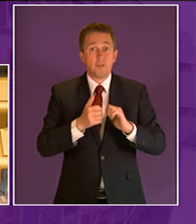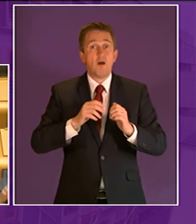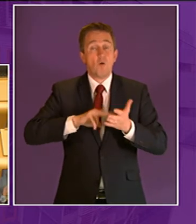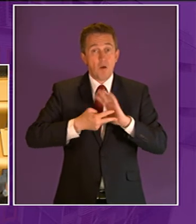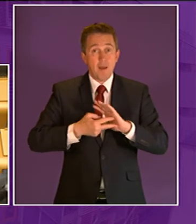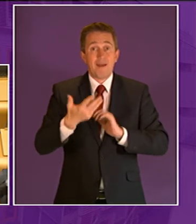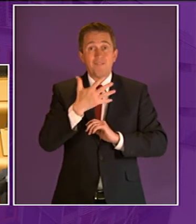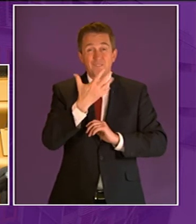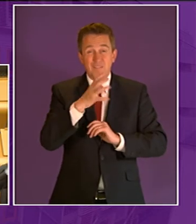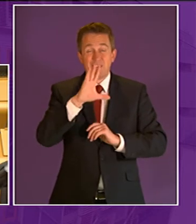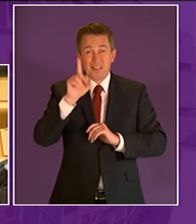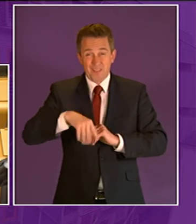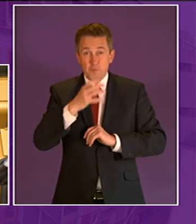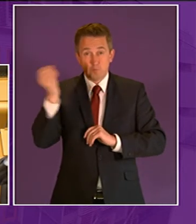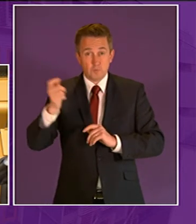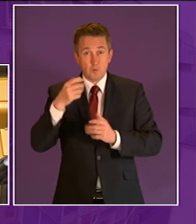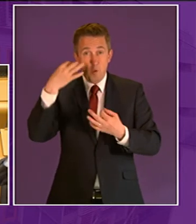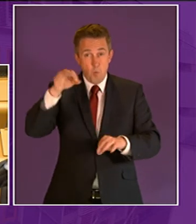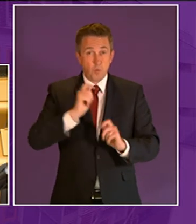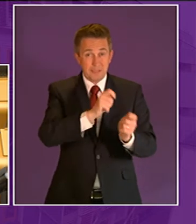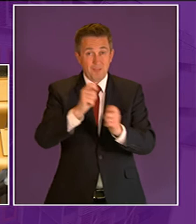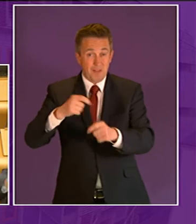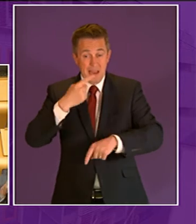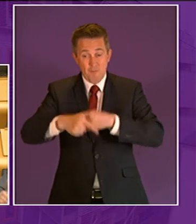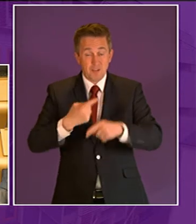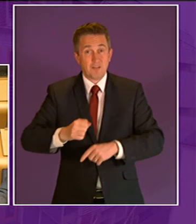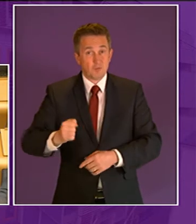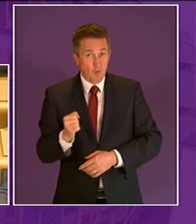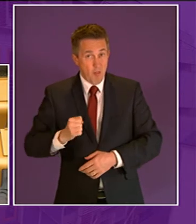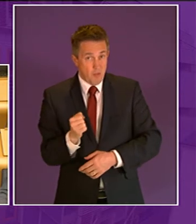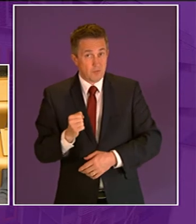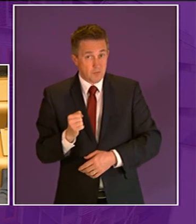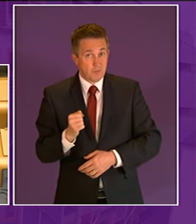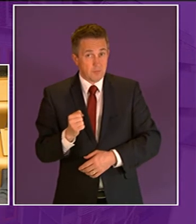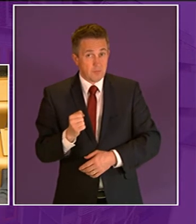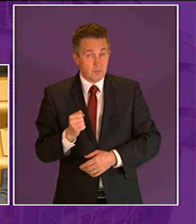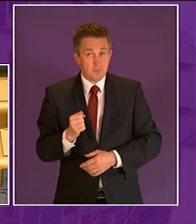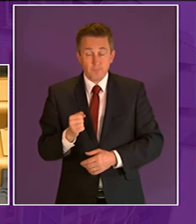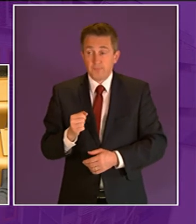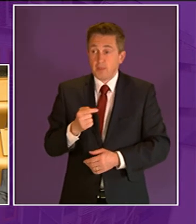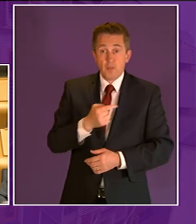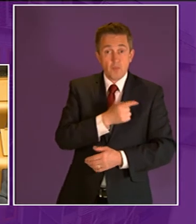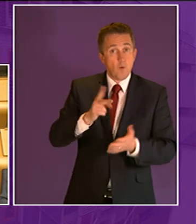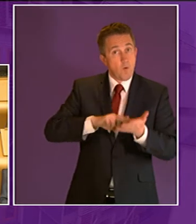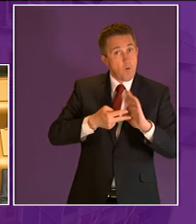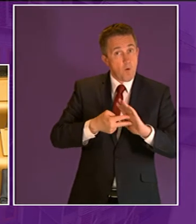are achieved each year in scotland and in a survey of organizations that deliver the program 73 percent